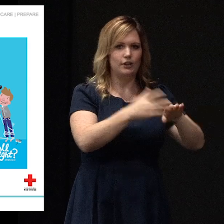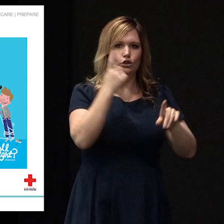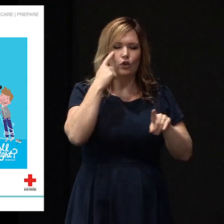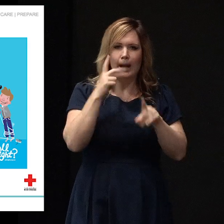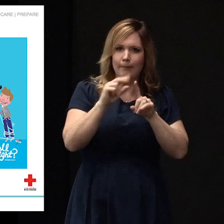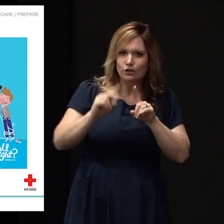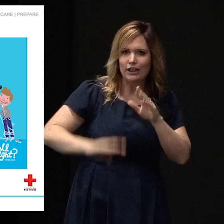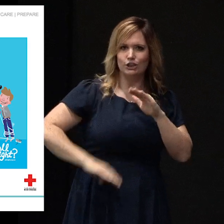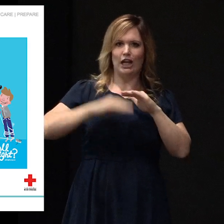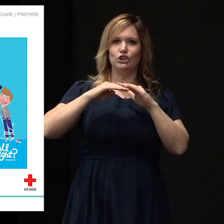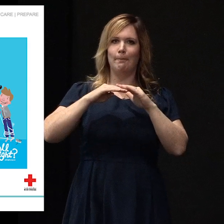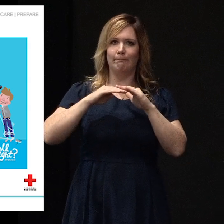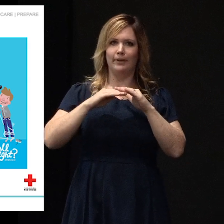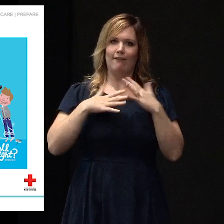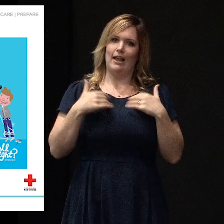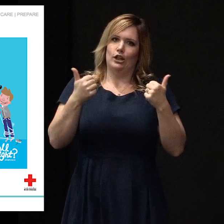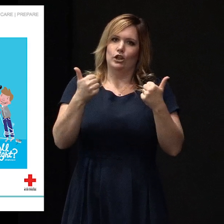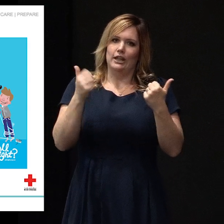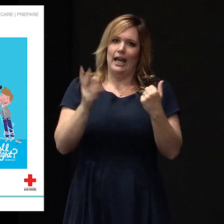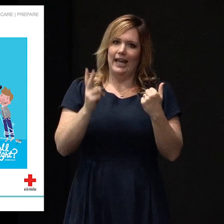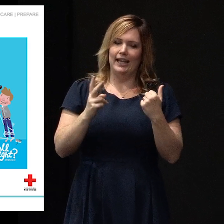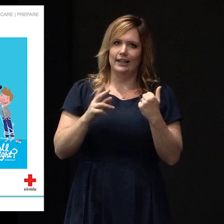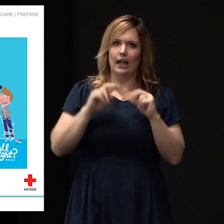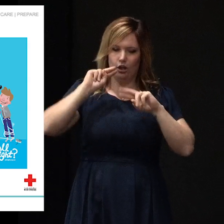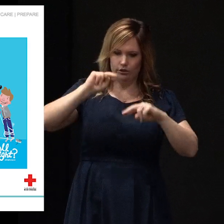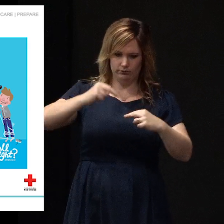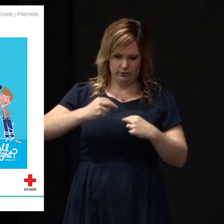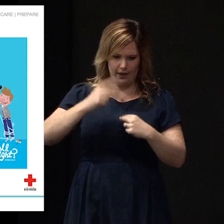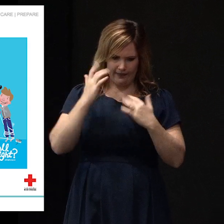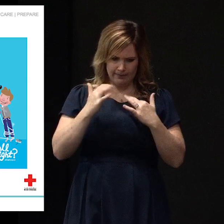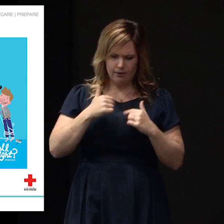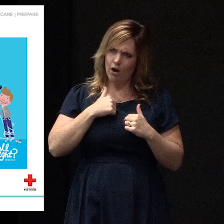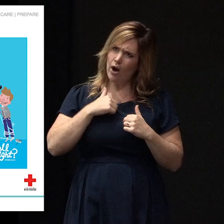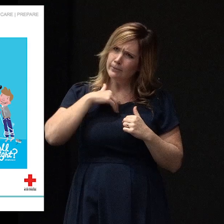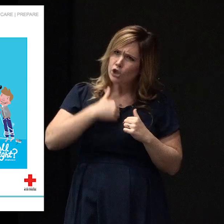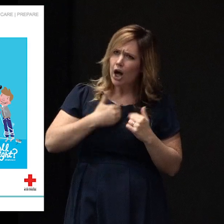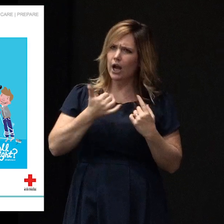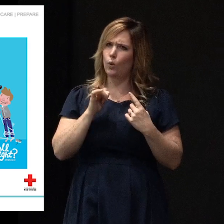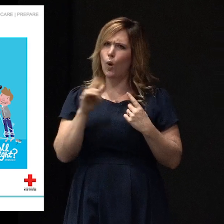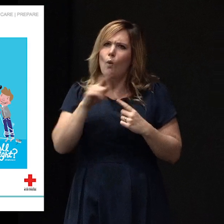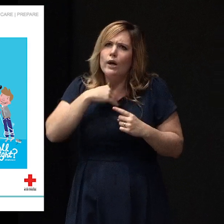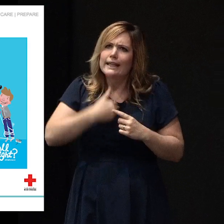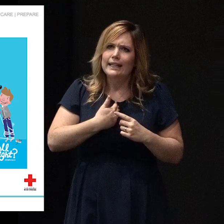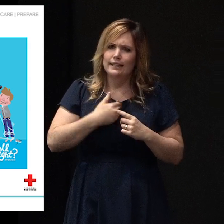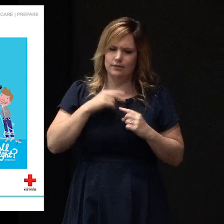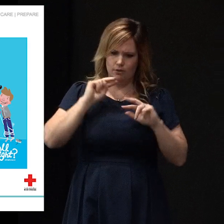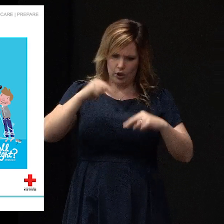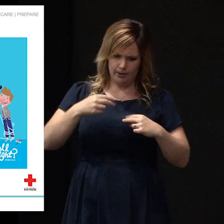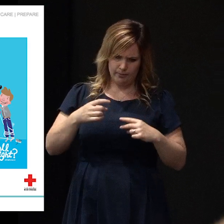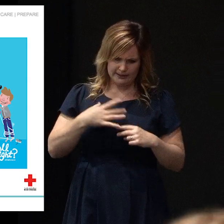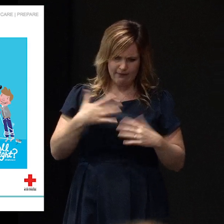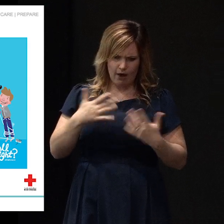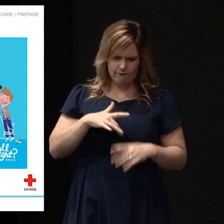recharging our batteries. It's about reengaging our feedback loop and taking the time to think, am I really depleted? Or how am I really feeling?